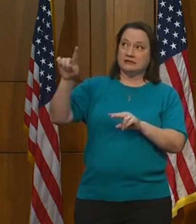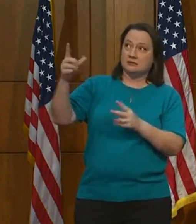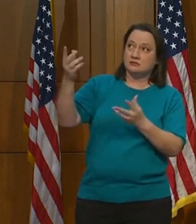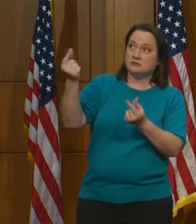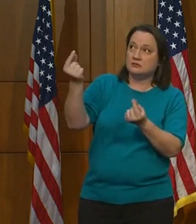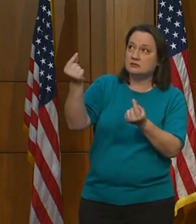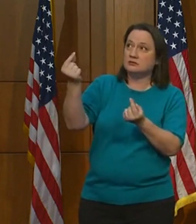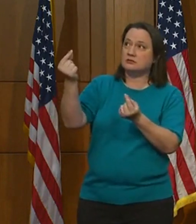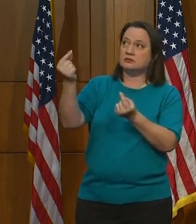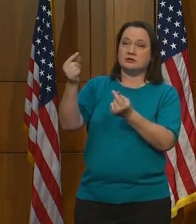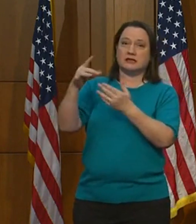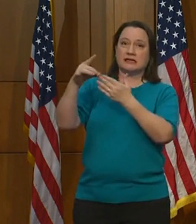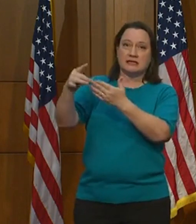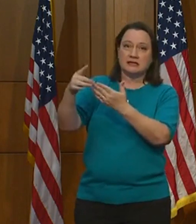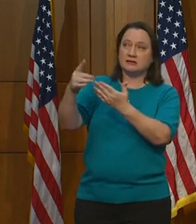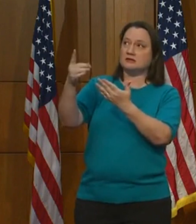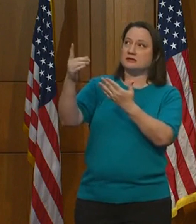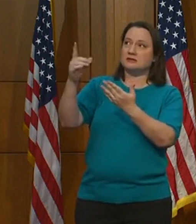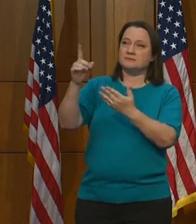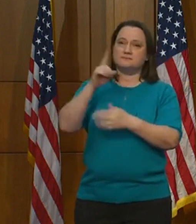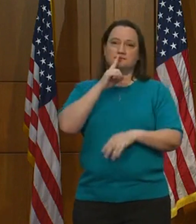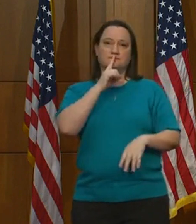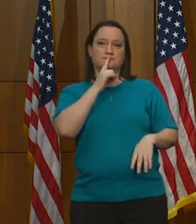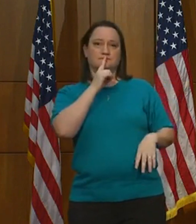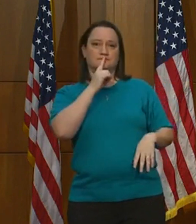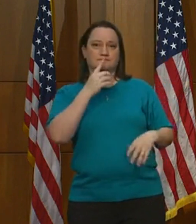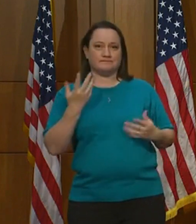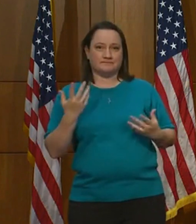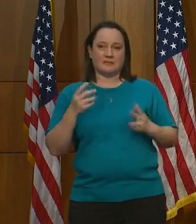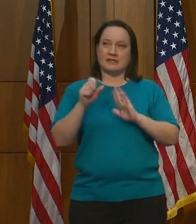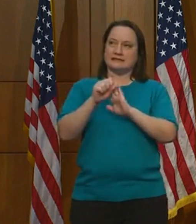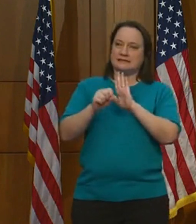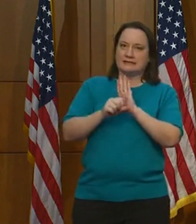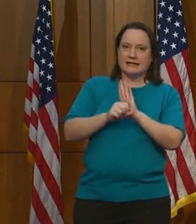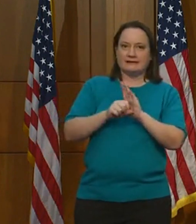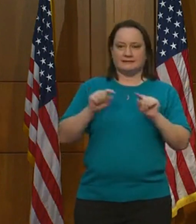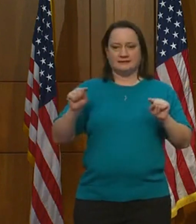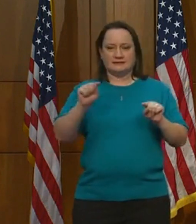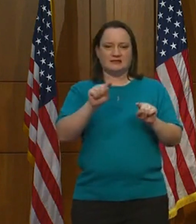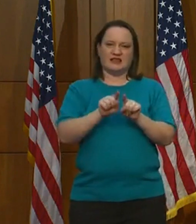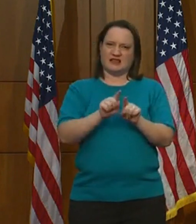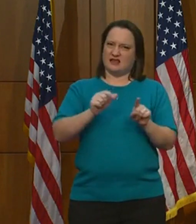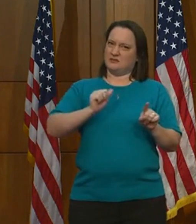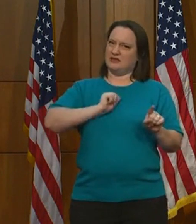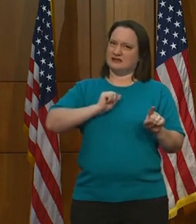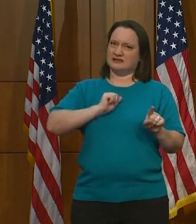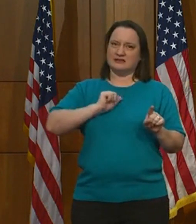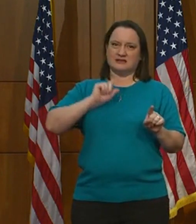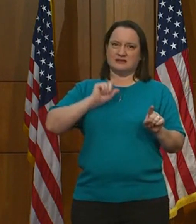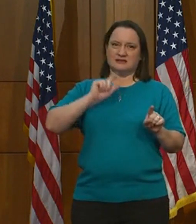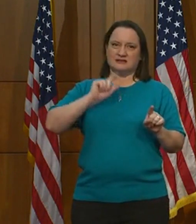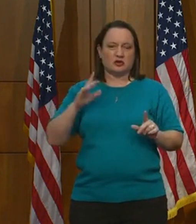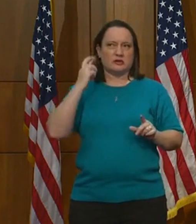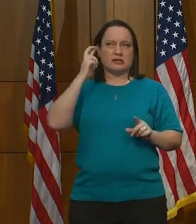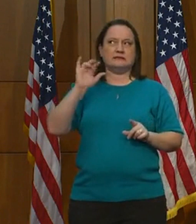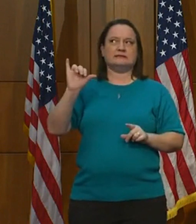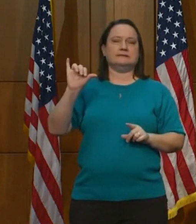and states and governors, like myself, came to the realization that we would be on our own.